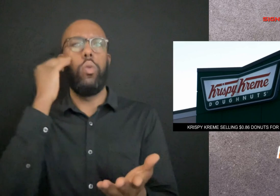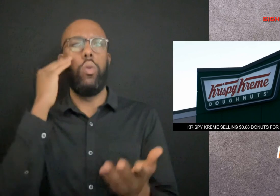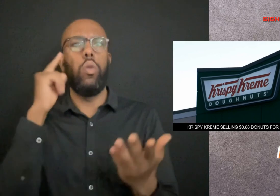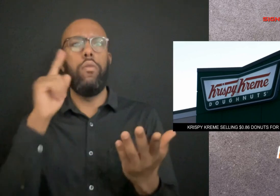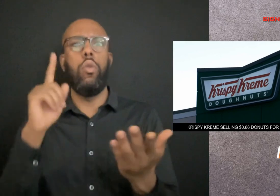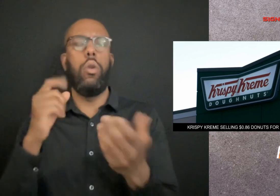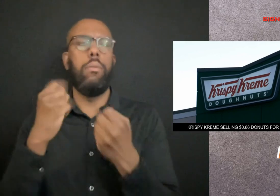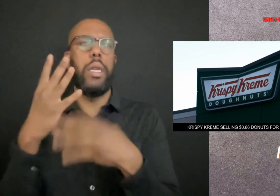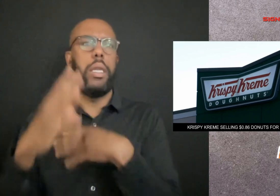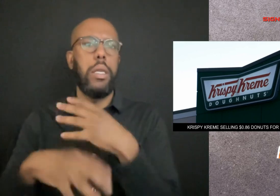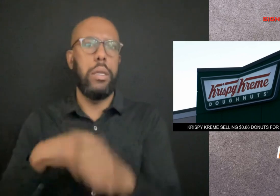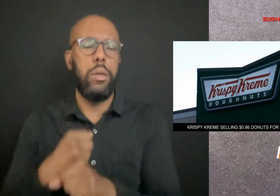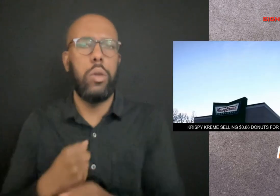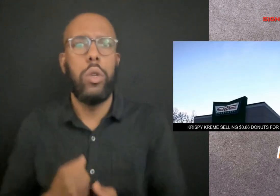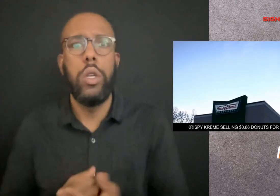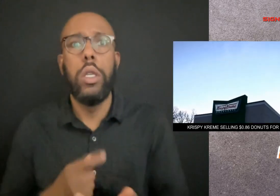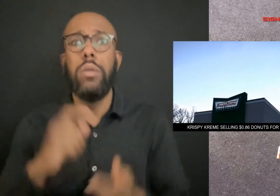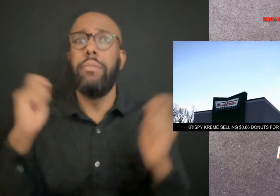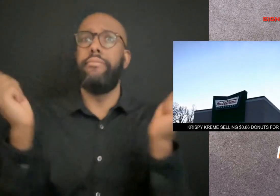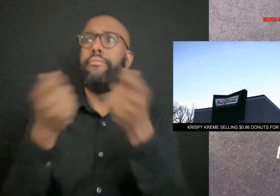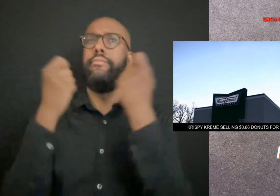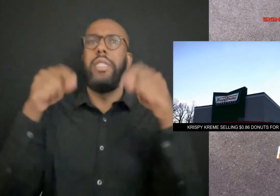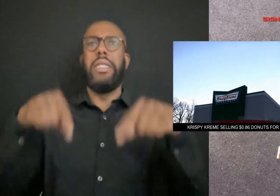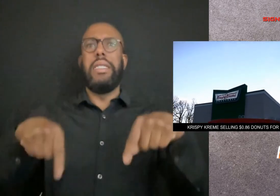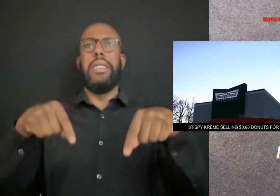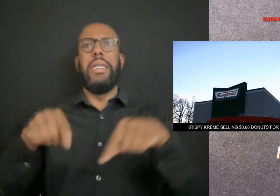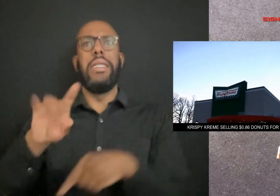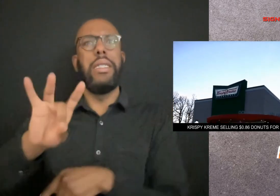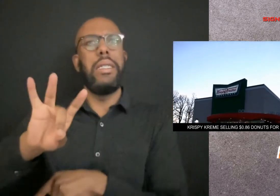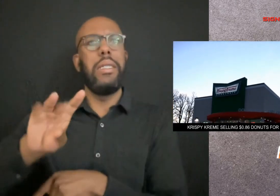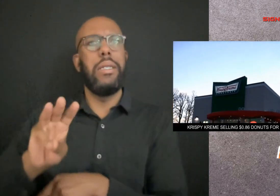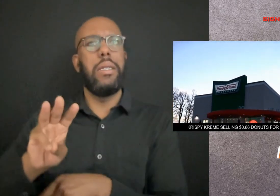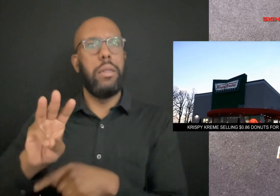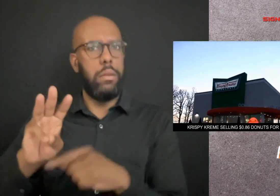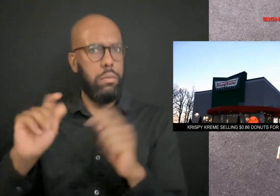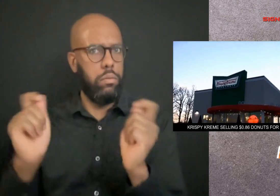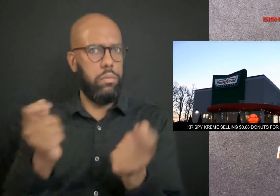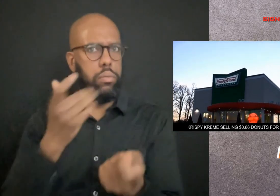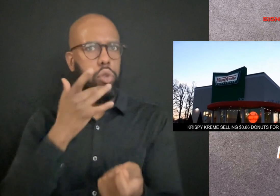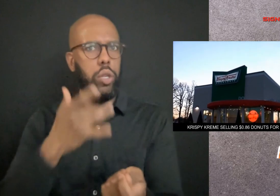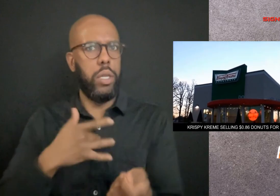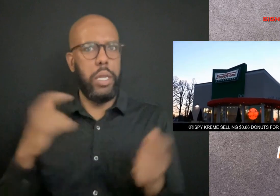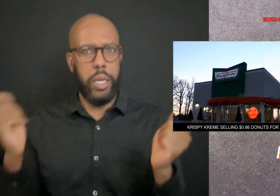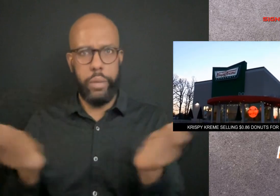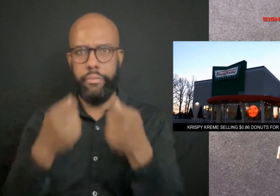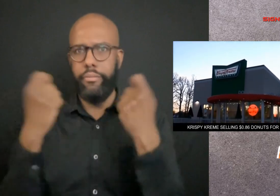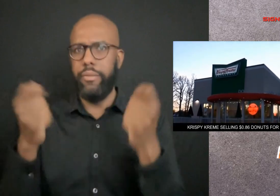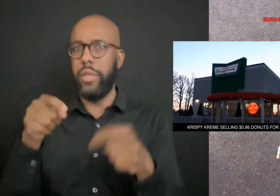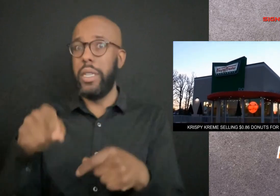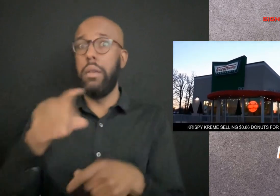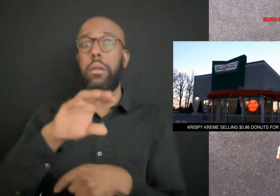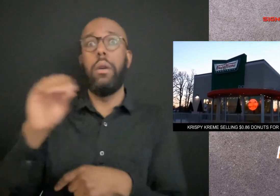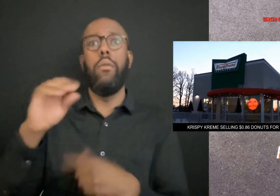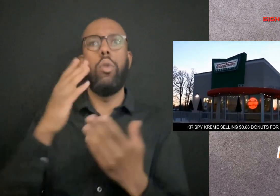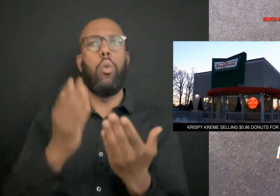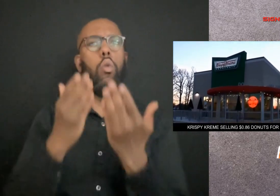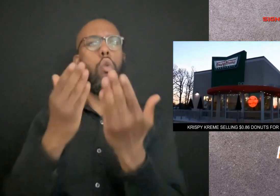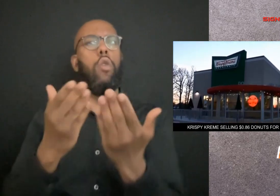To celebrate his 86th birthday, Krispy Kreme is offering a sweet deal for customers this Friday,